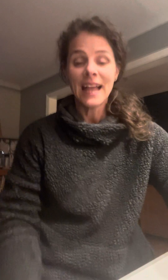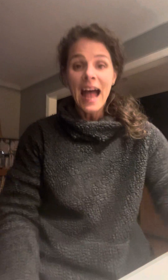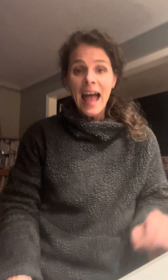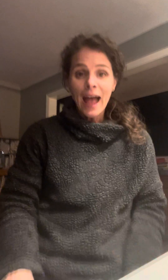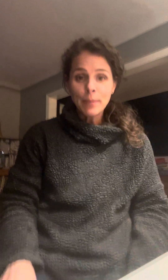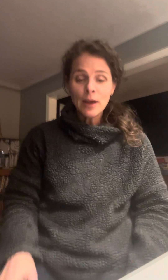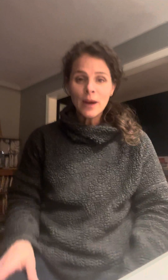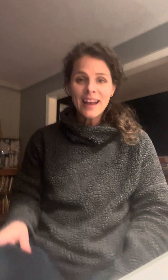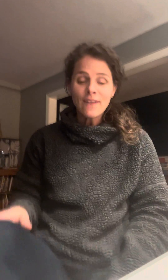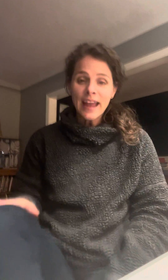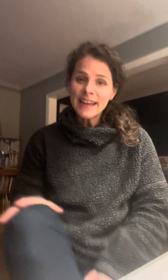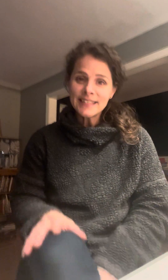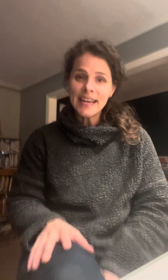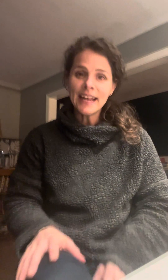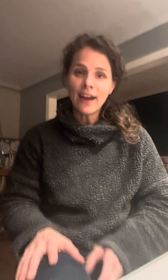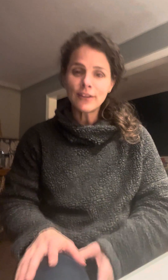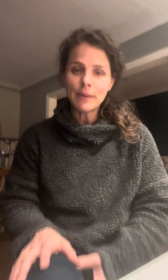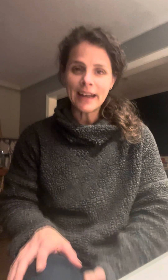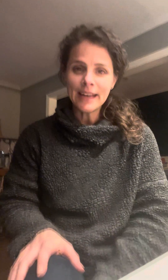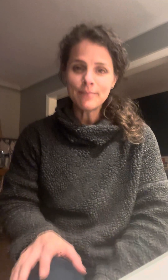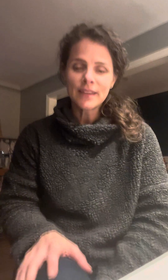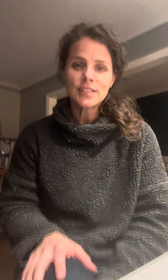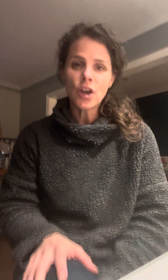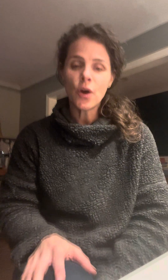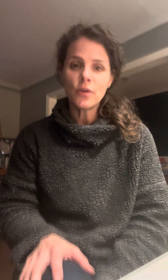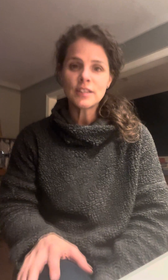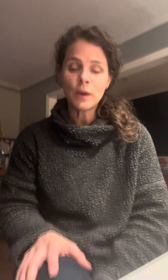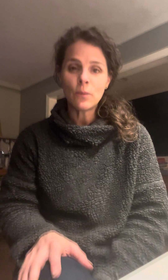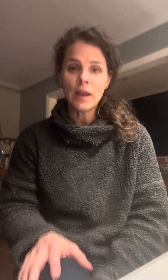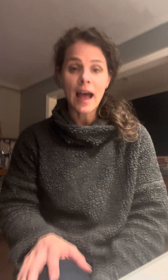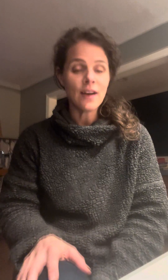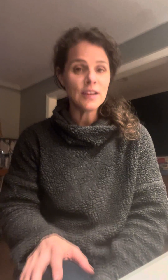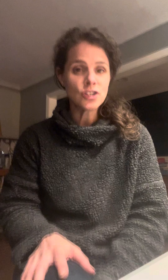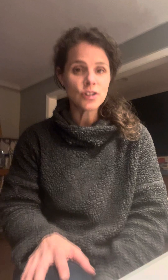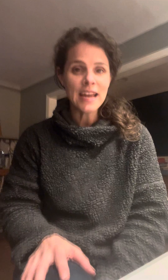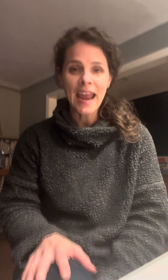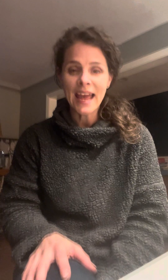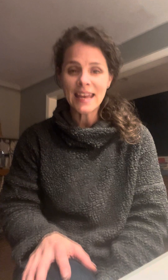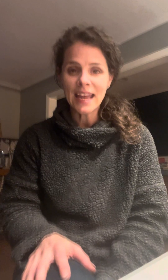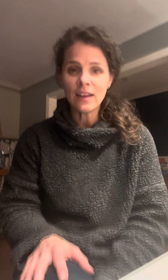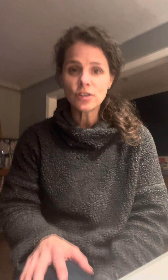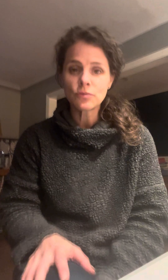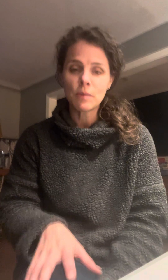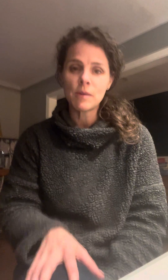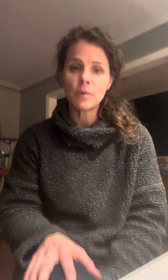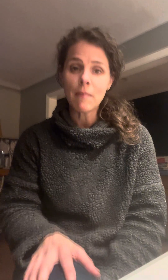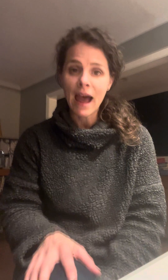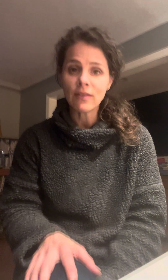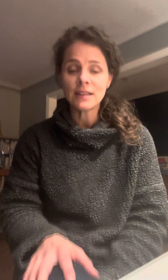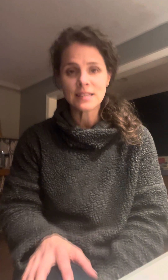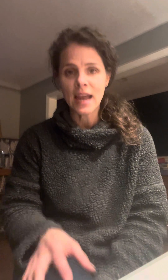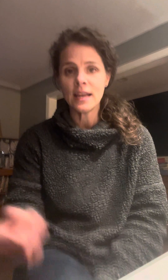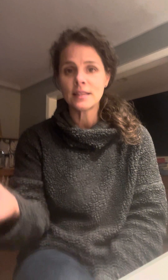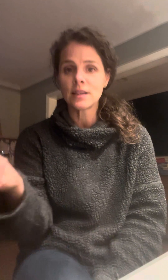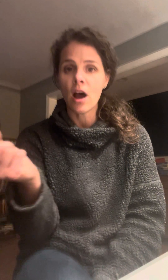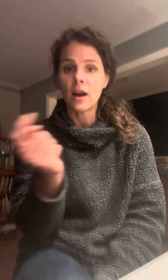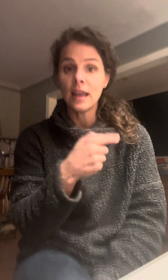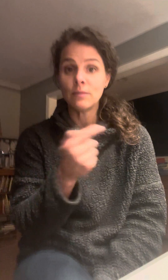Happy week 18 everybody. So this week we have history and English. Remember math and science are in